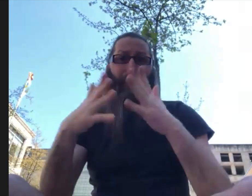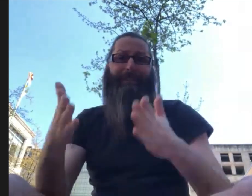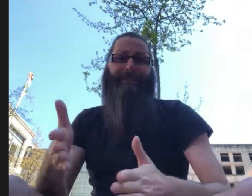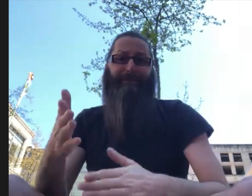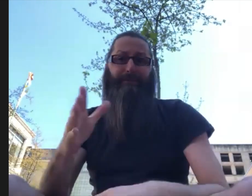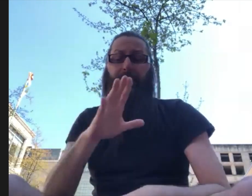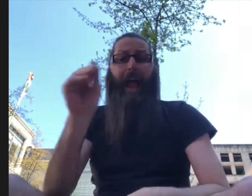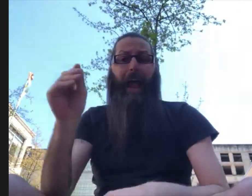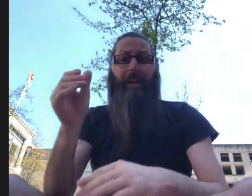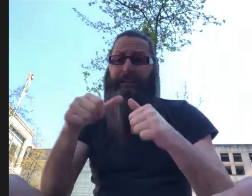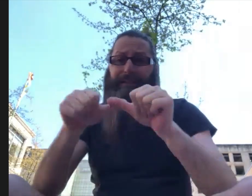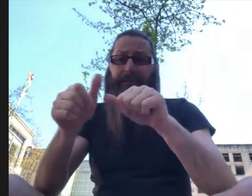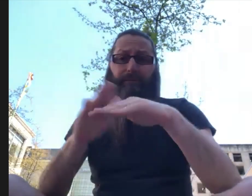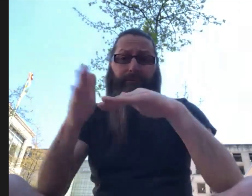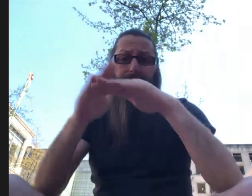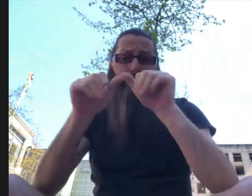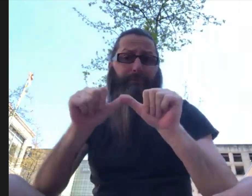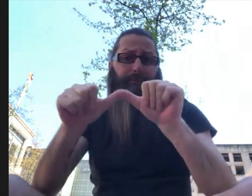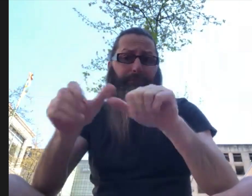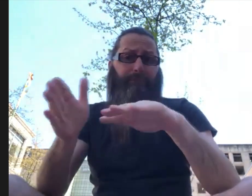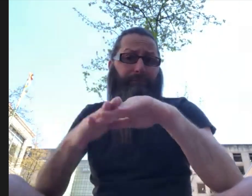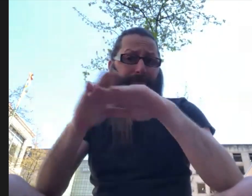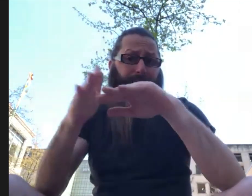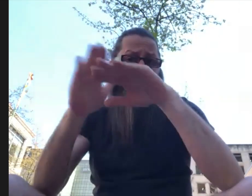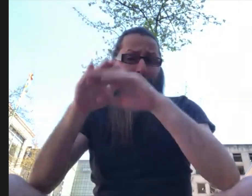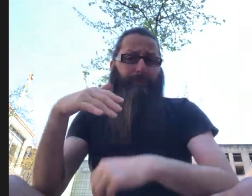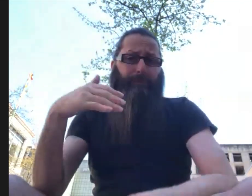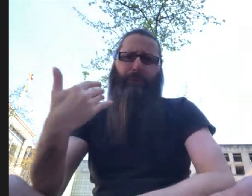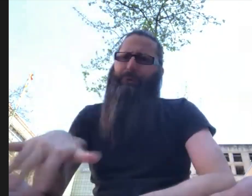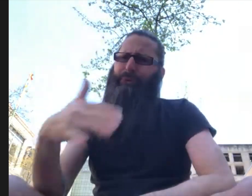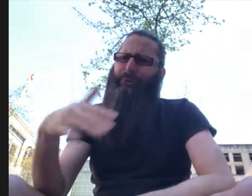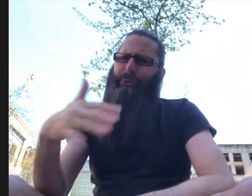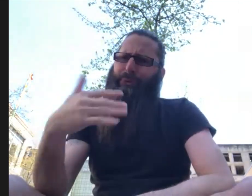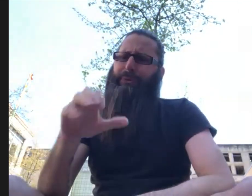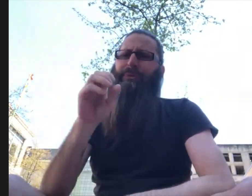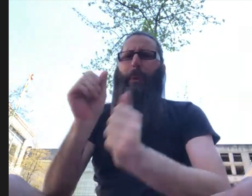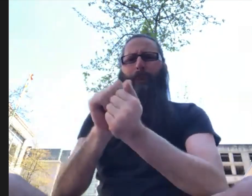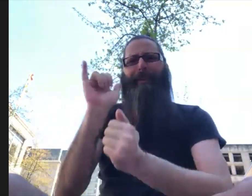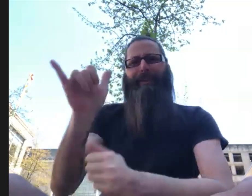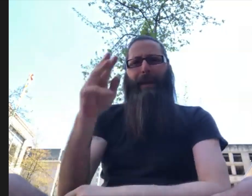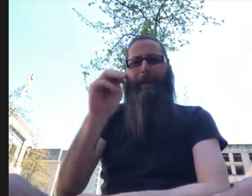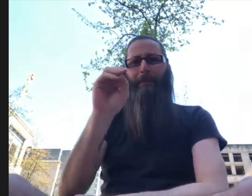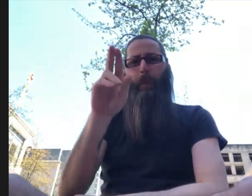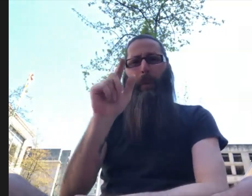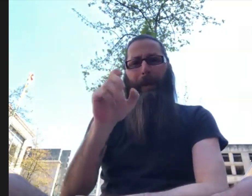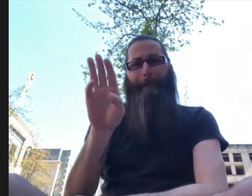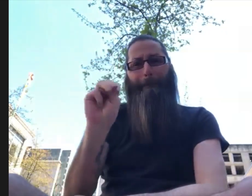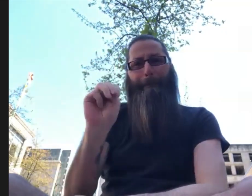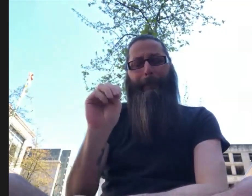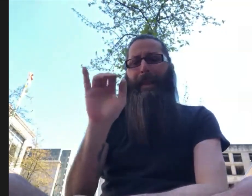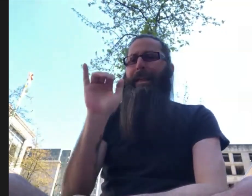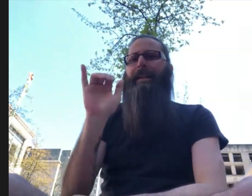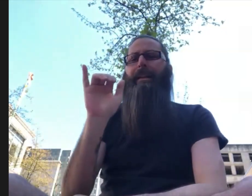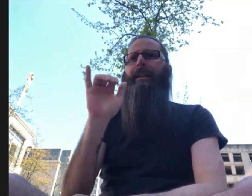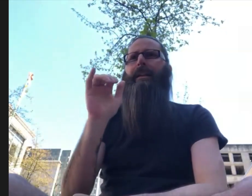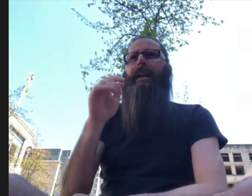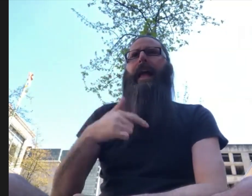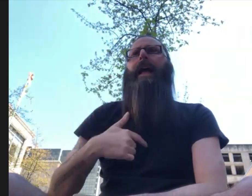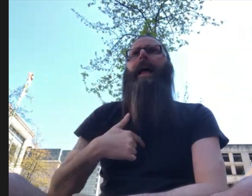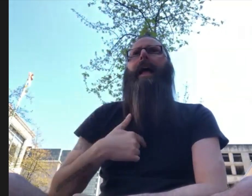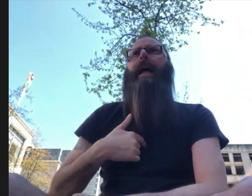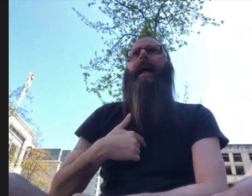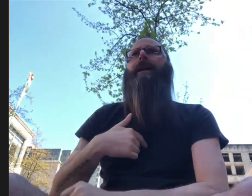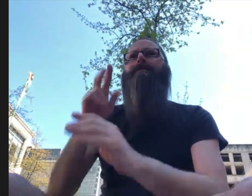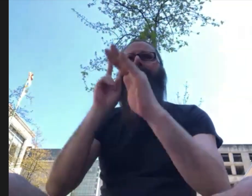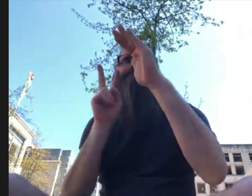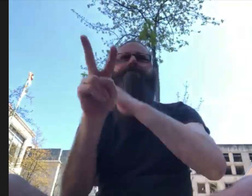-19. This is a third of Americans and the number is increasing every single day. So the expectation of